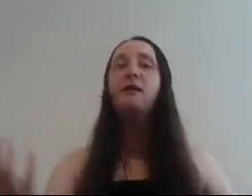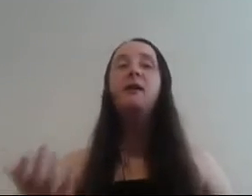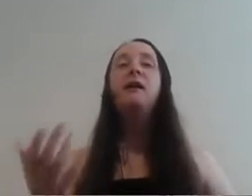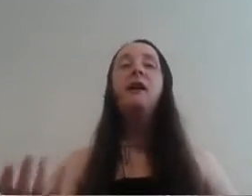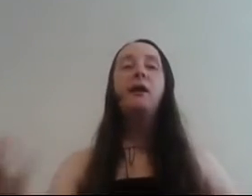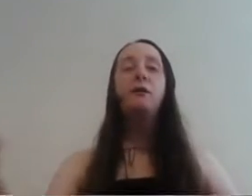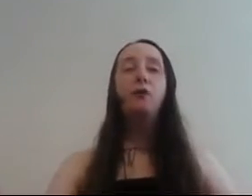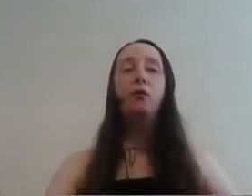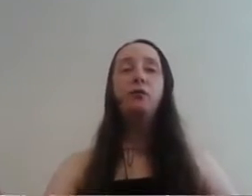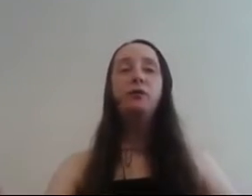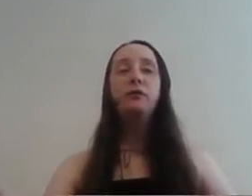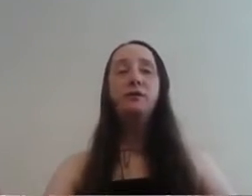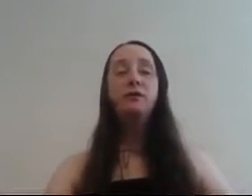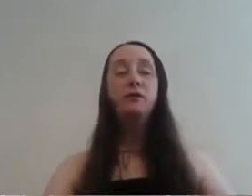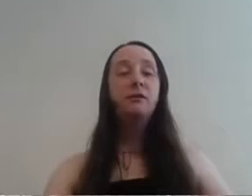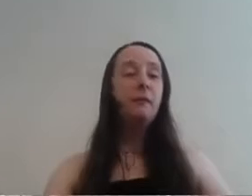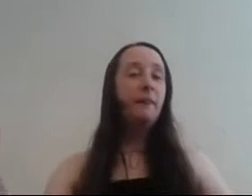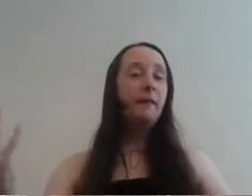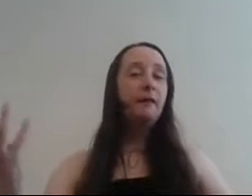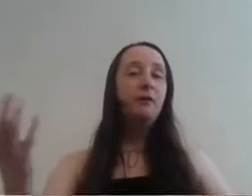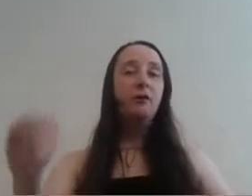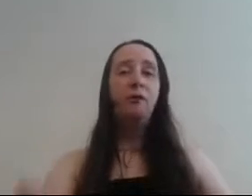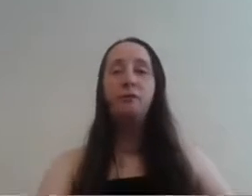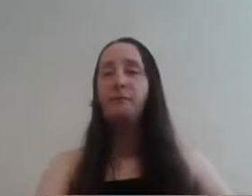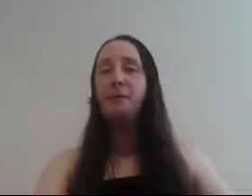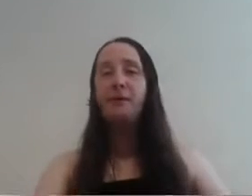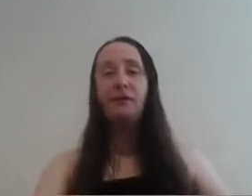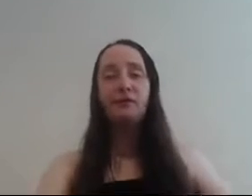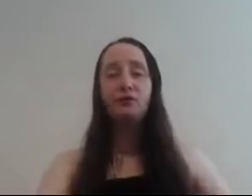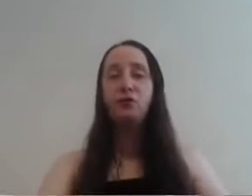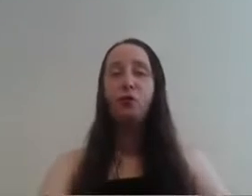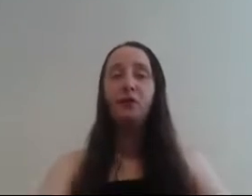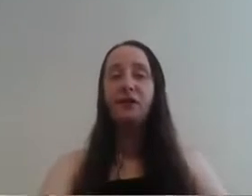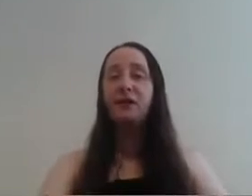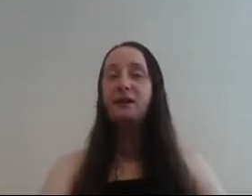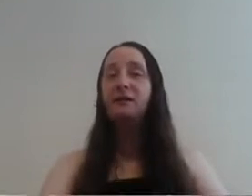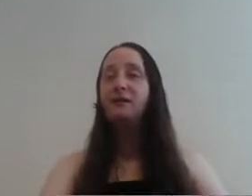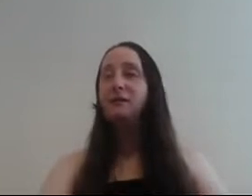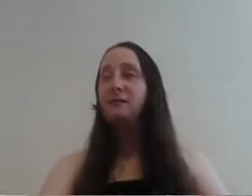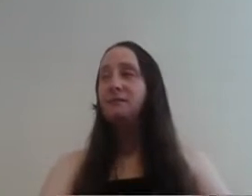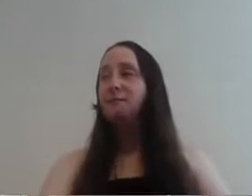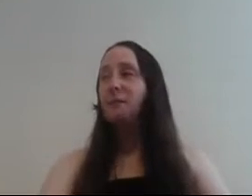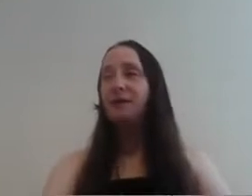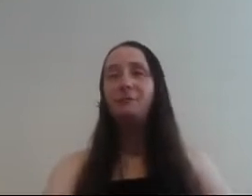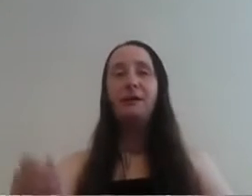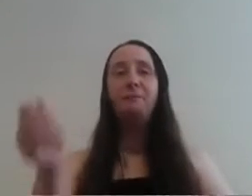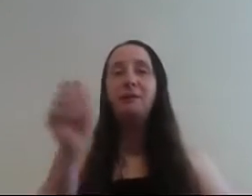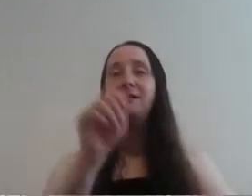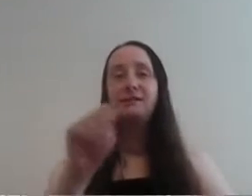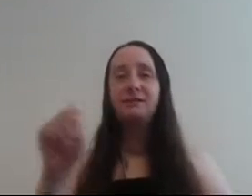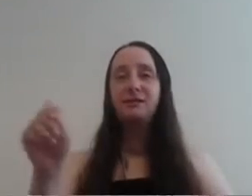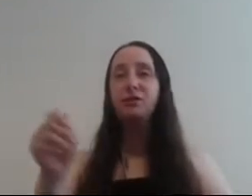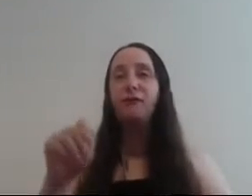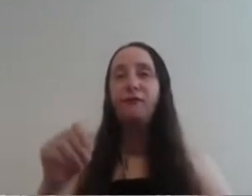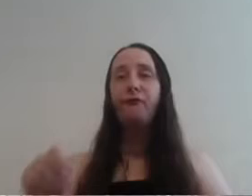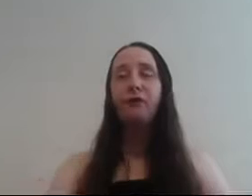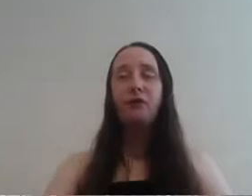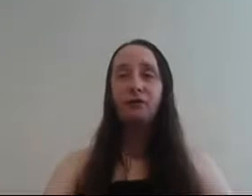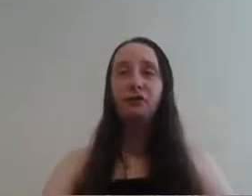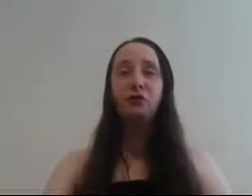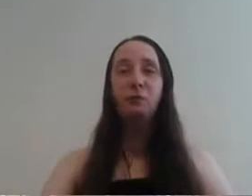heart of gold or maybe this new author guy maybe he manipulates stuff because he's